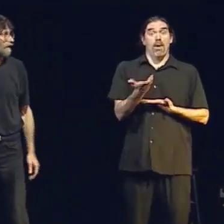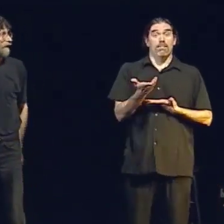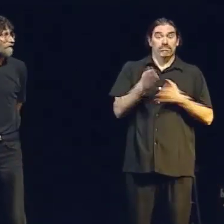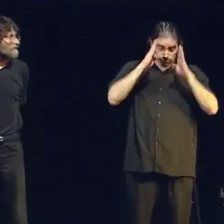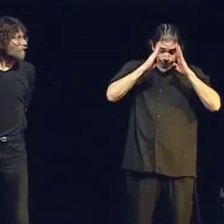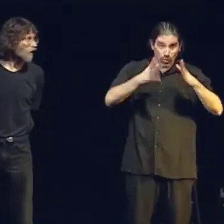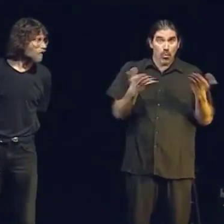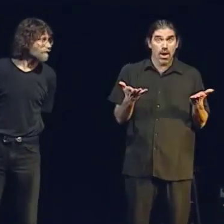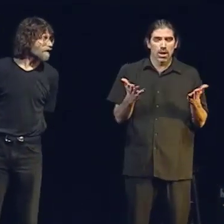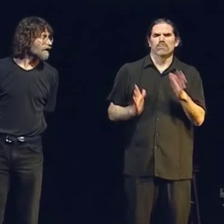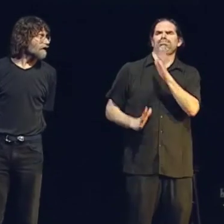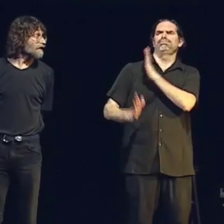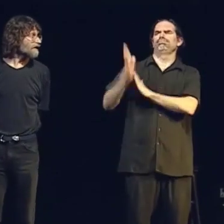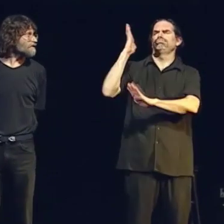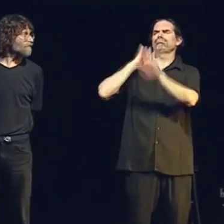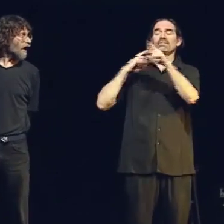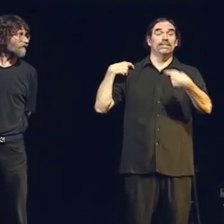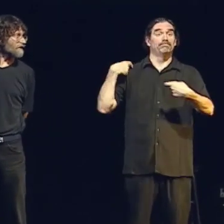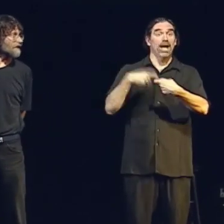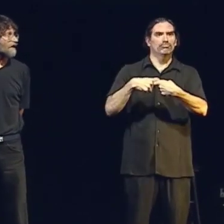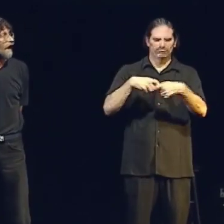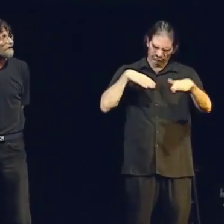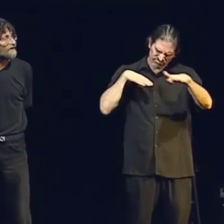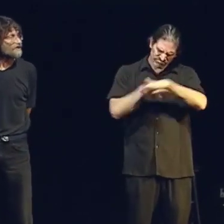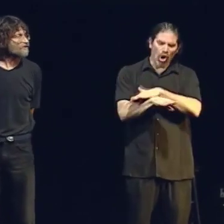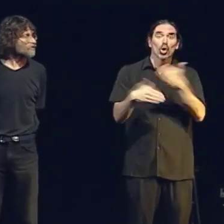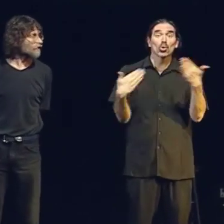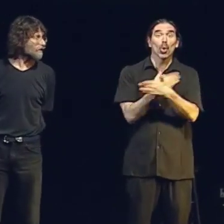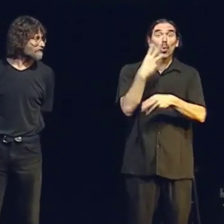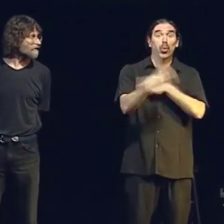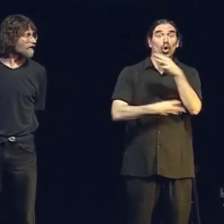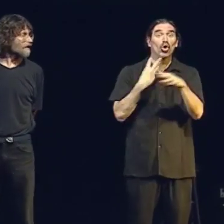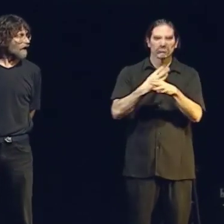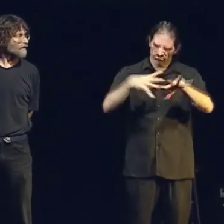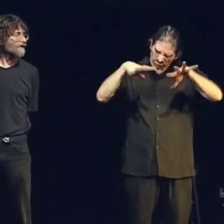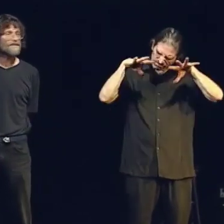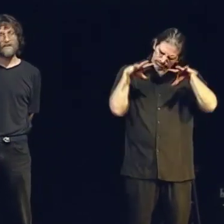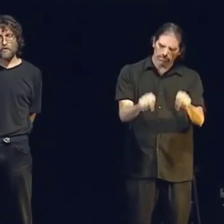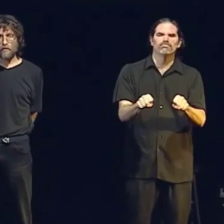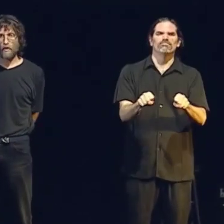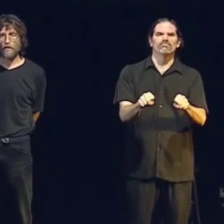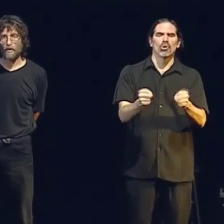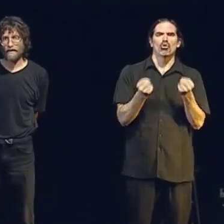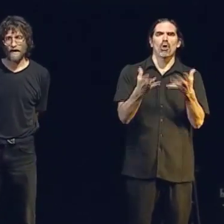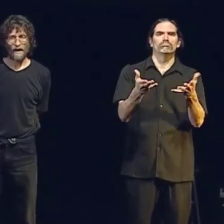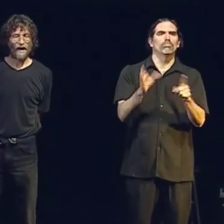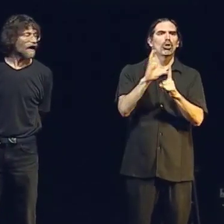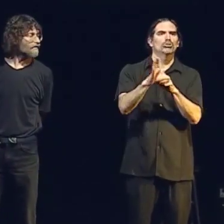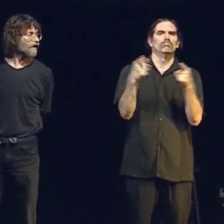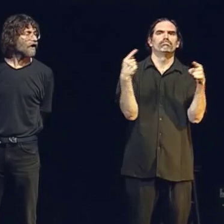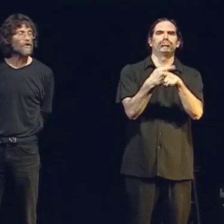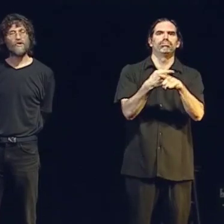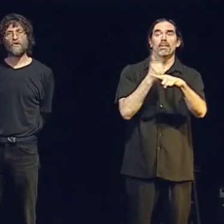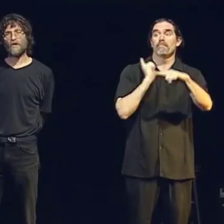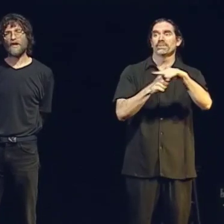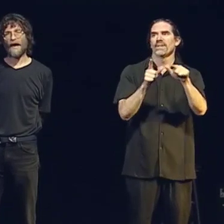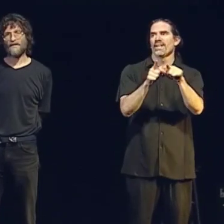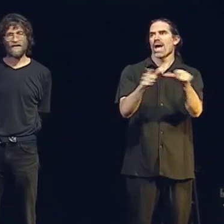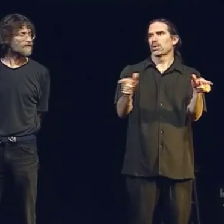This poem is about the conquistadors coming into the new world and the cultural clash that